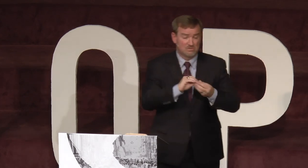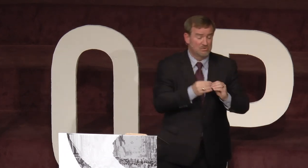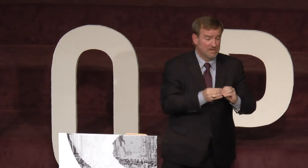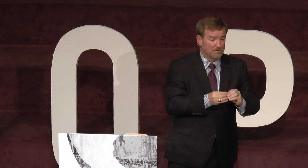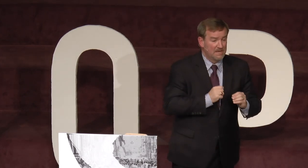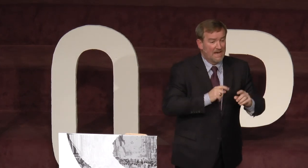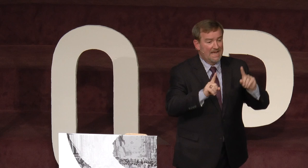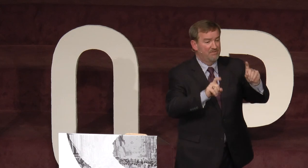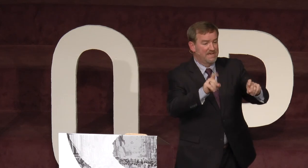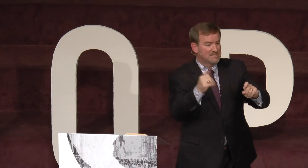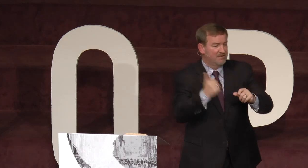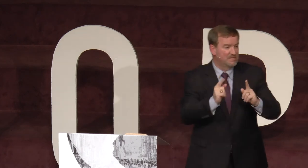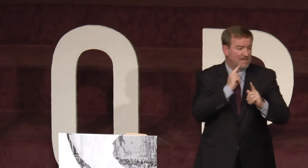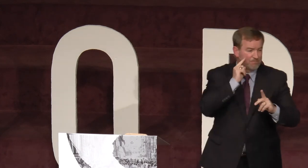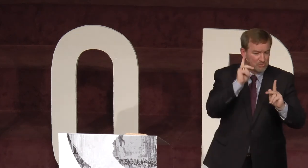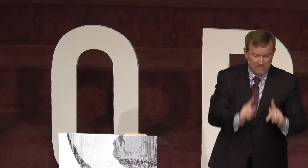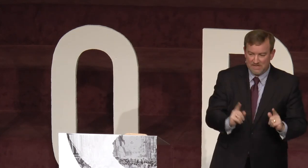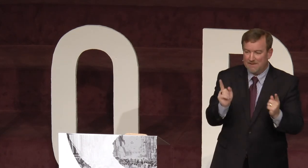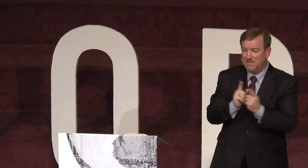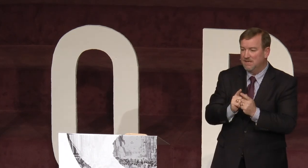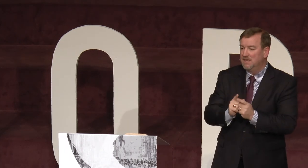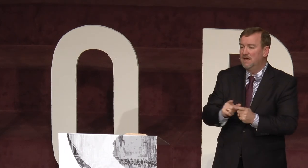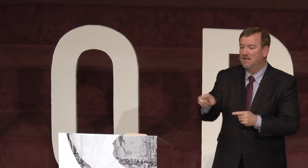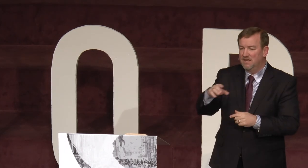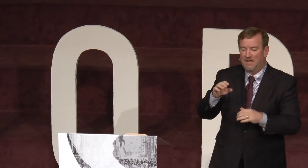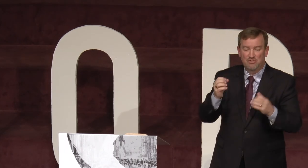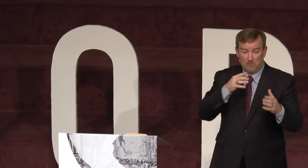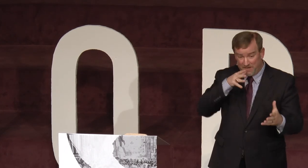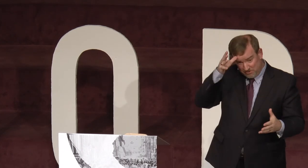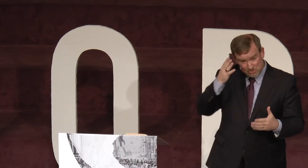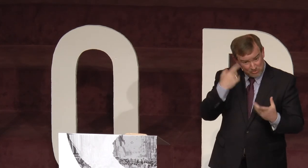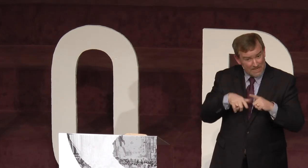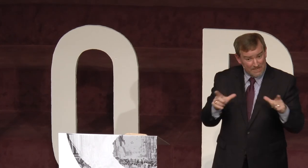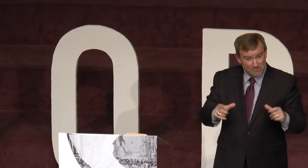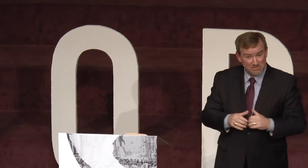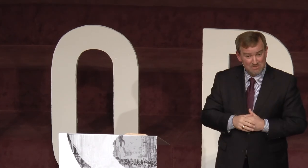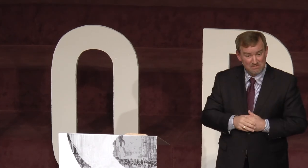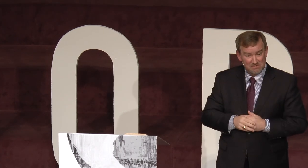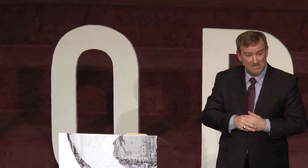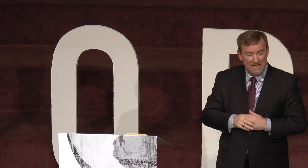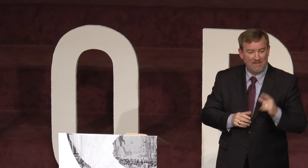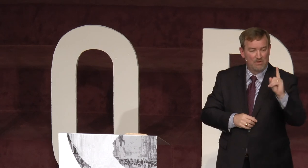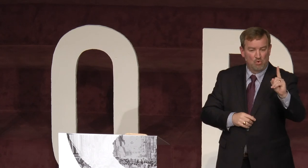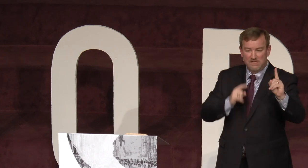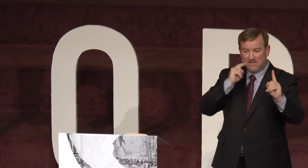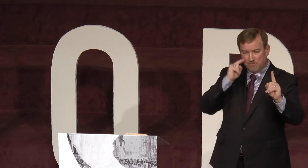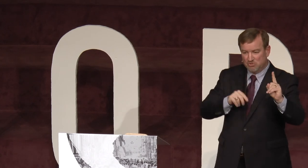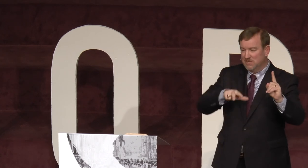true number. I have asked every deaf person that I meet, do your parents know sign language? I have had one deaf person